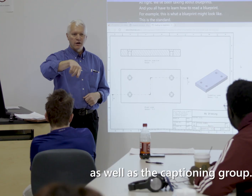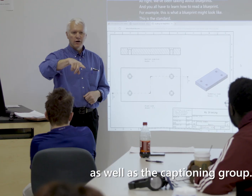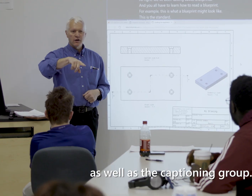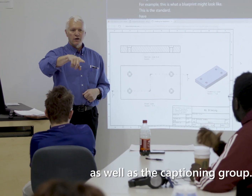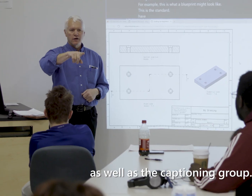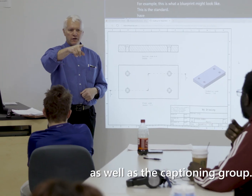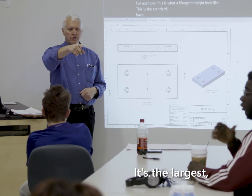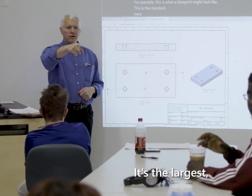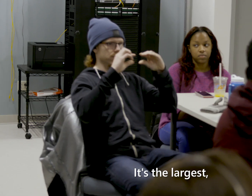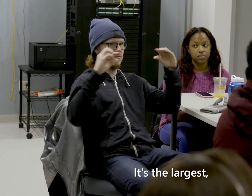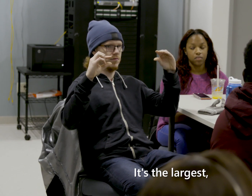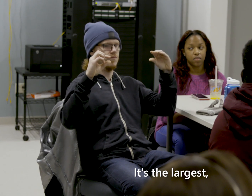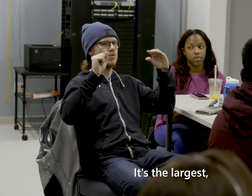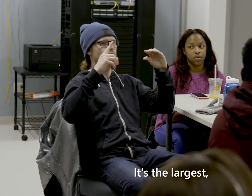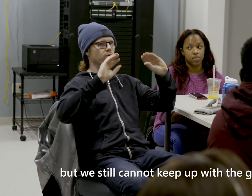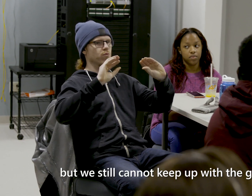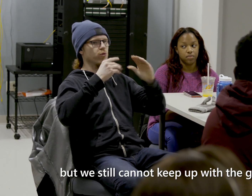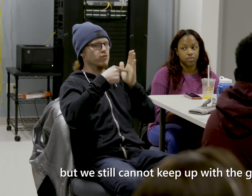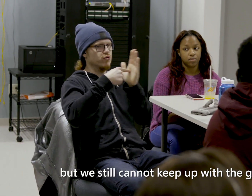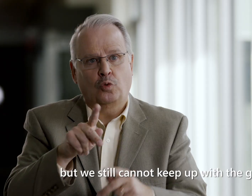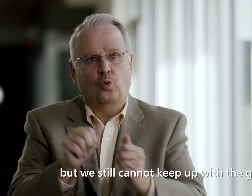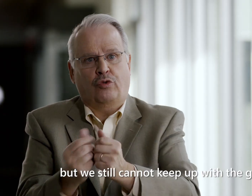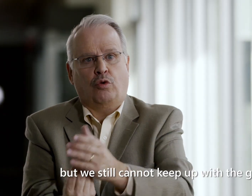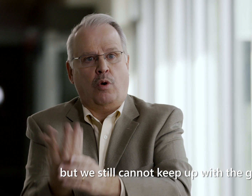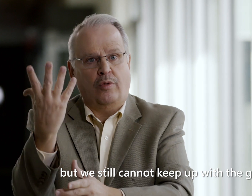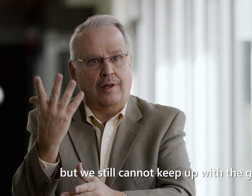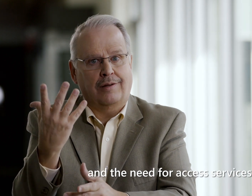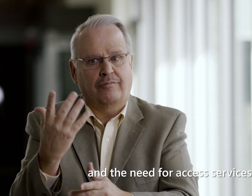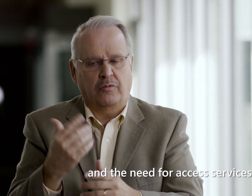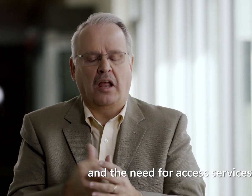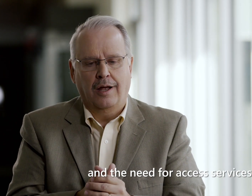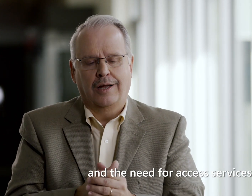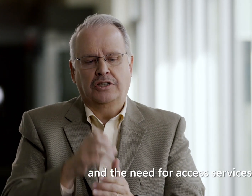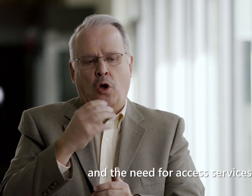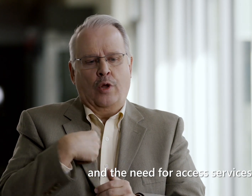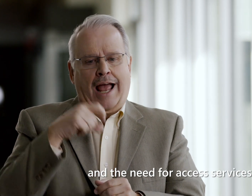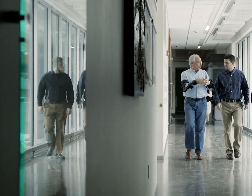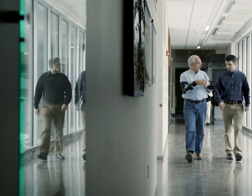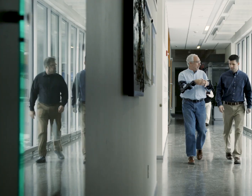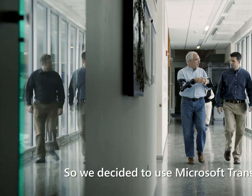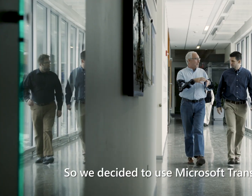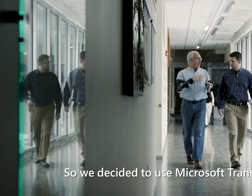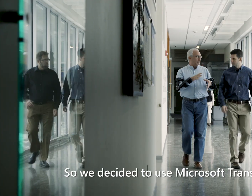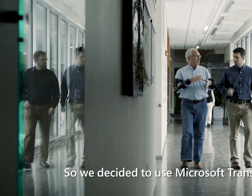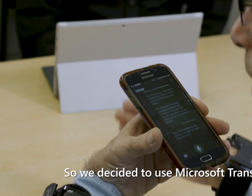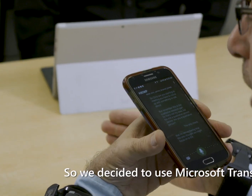captioning group. It's the largest, but we still cannot keep up with the growth and the need for access services. So, we decided to use